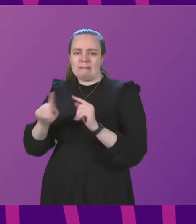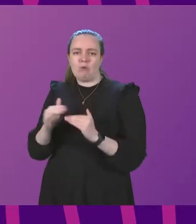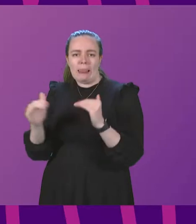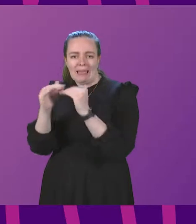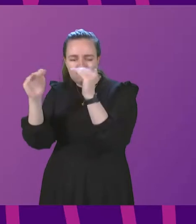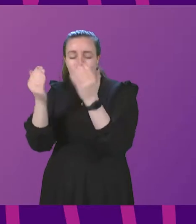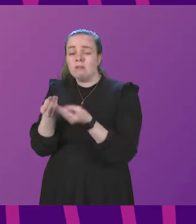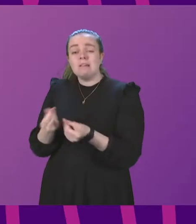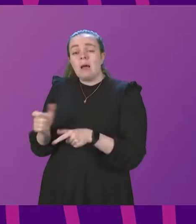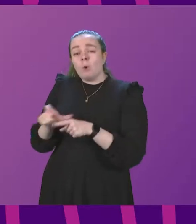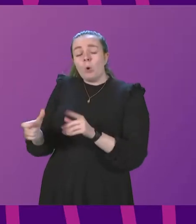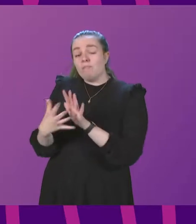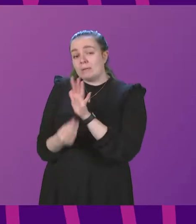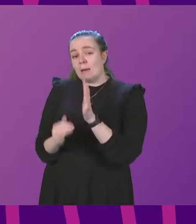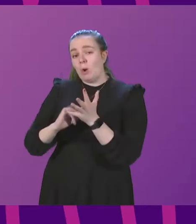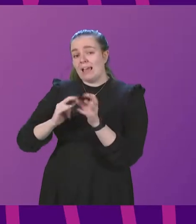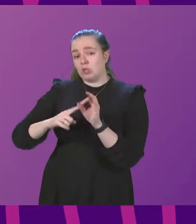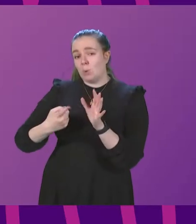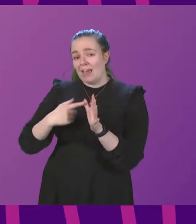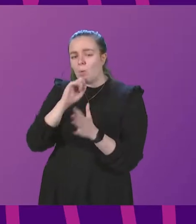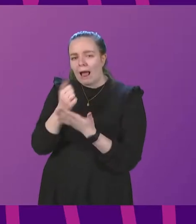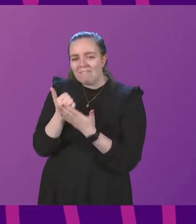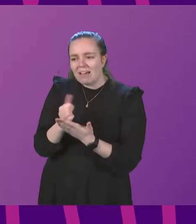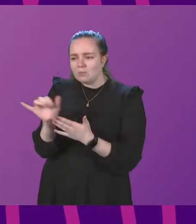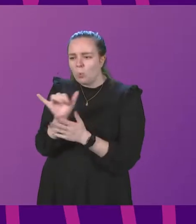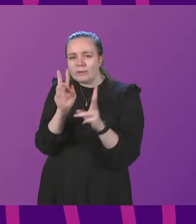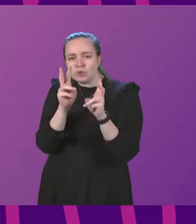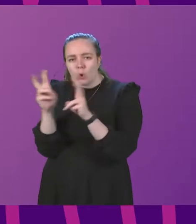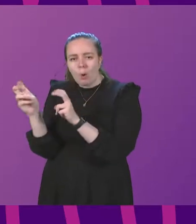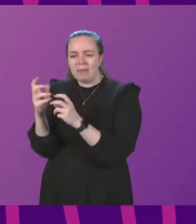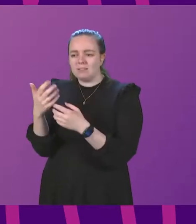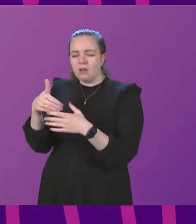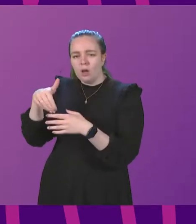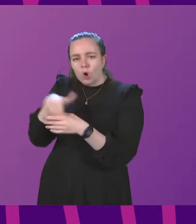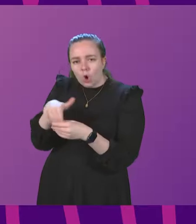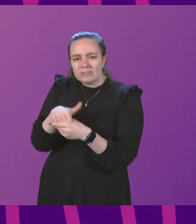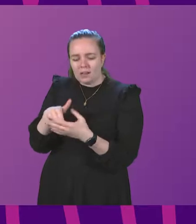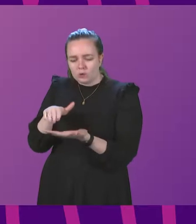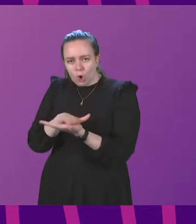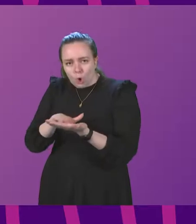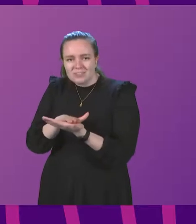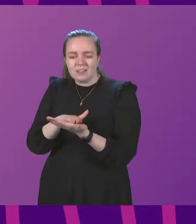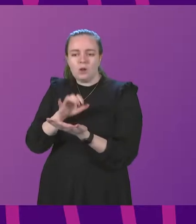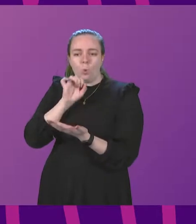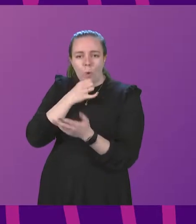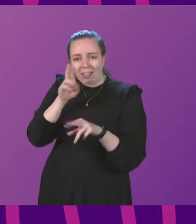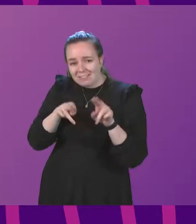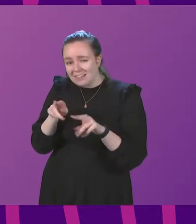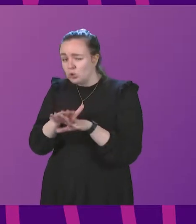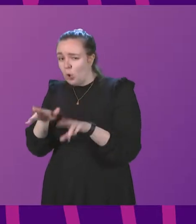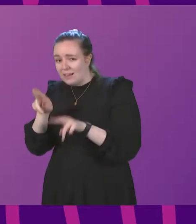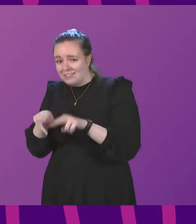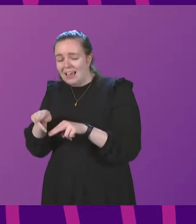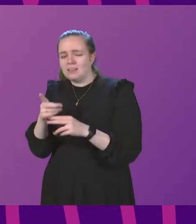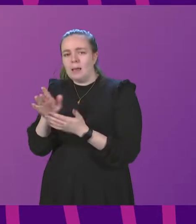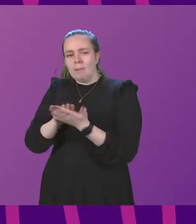In some courses, for example, the SQA will advise learners which topics or context or content will or will not be assessed in the exam to